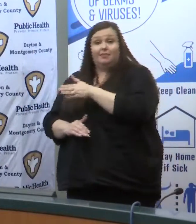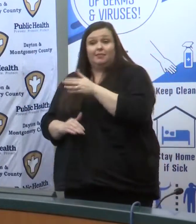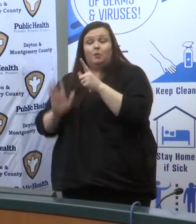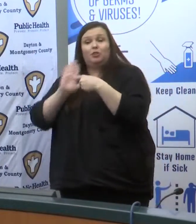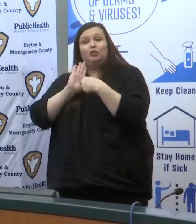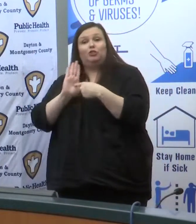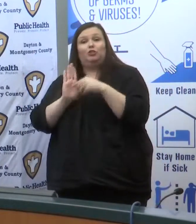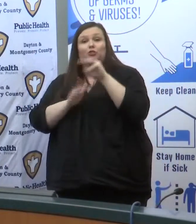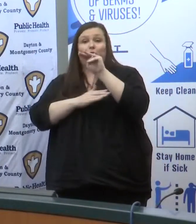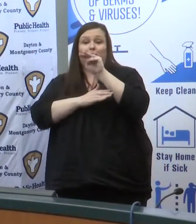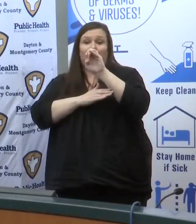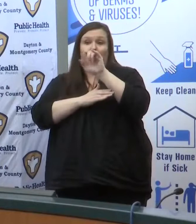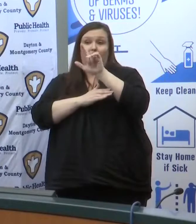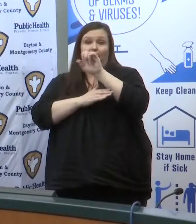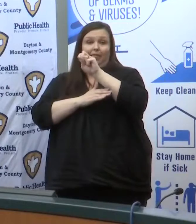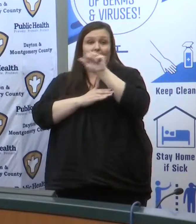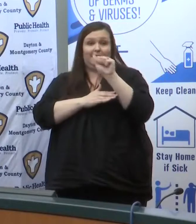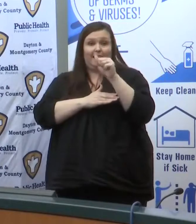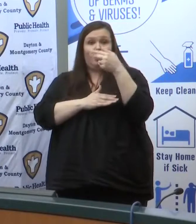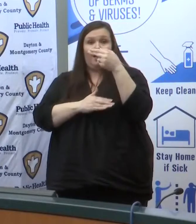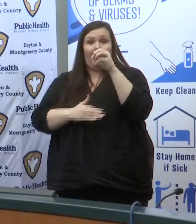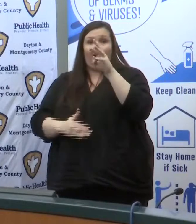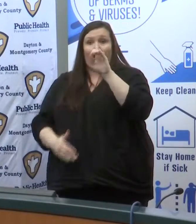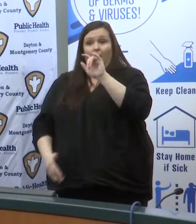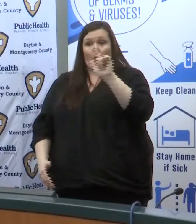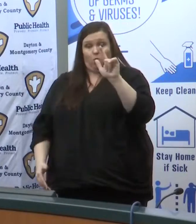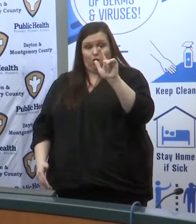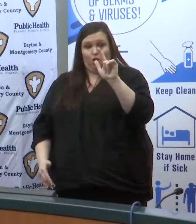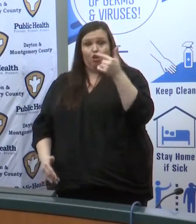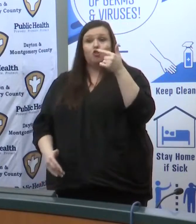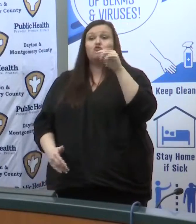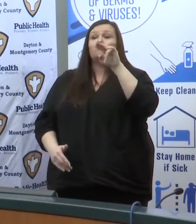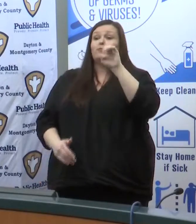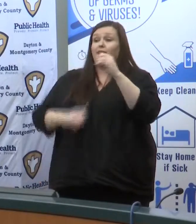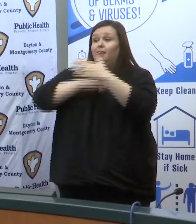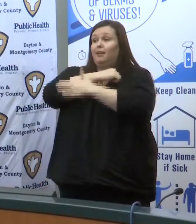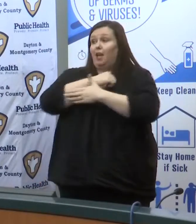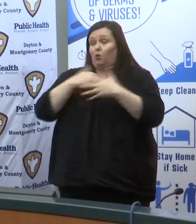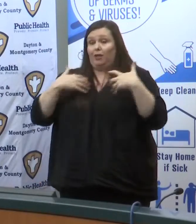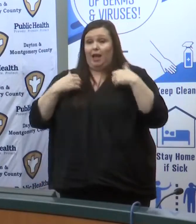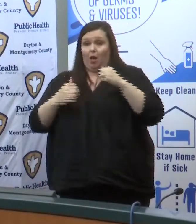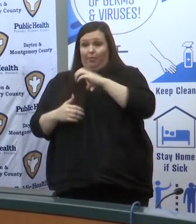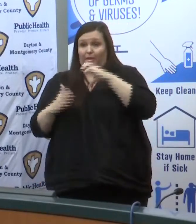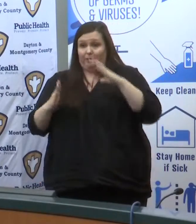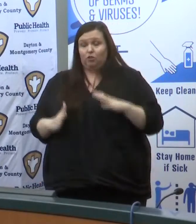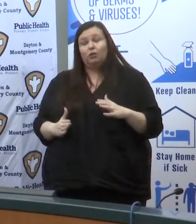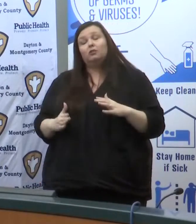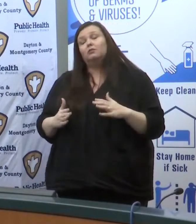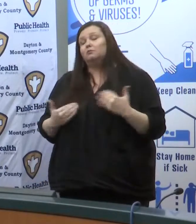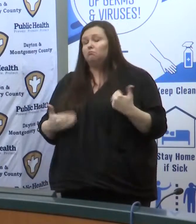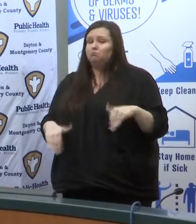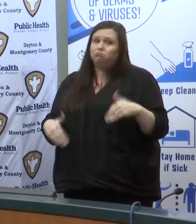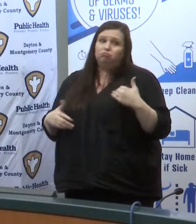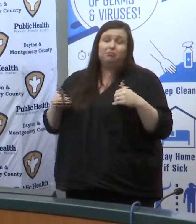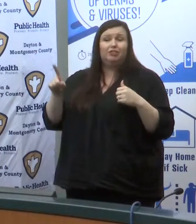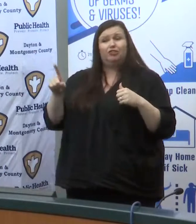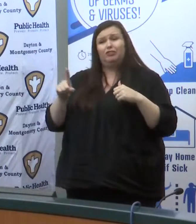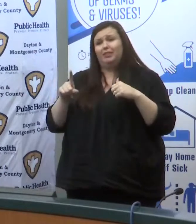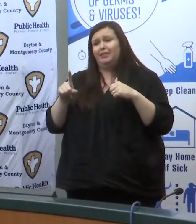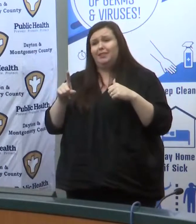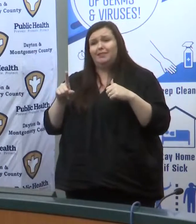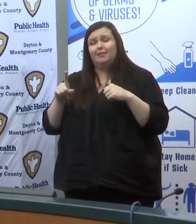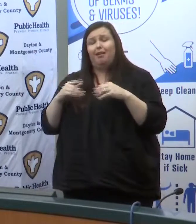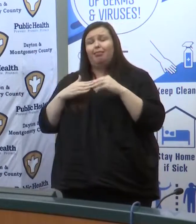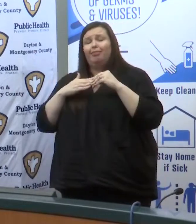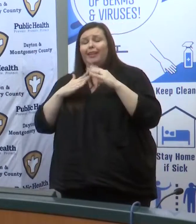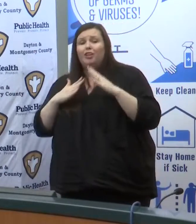represent Melissa howell Greene County Health Commissioner who in every sense of the word is a true leader not just